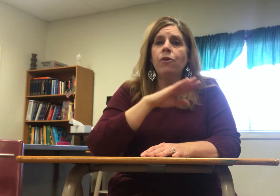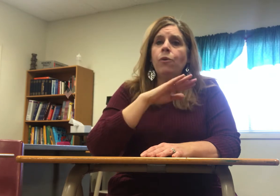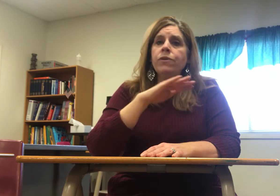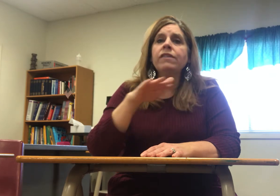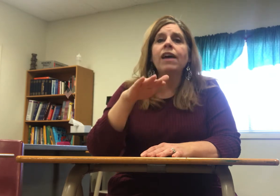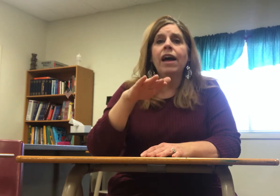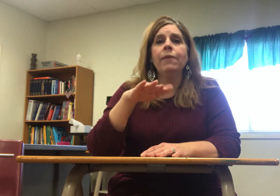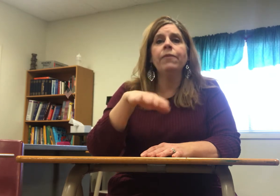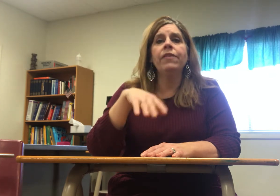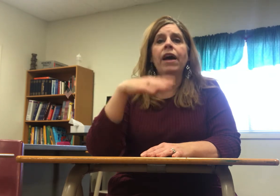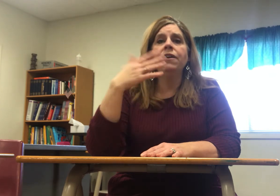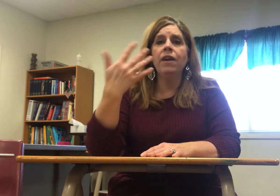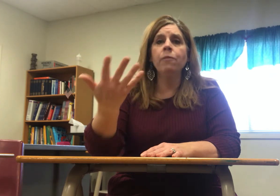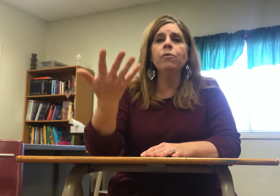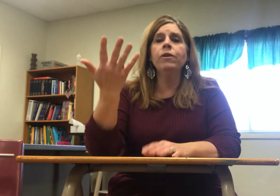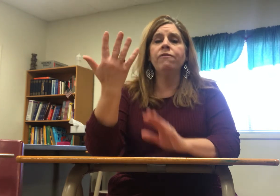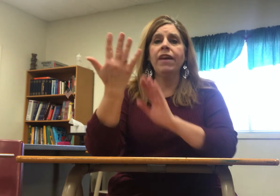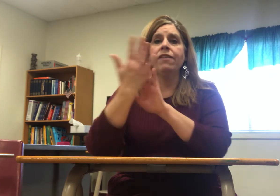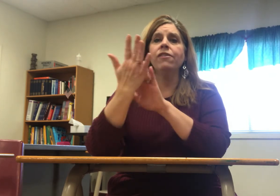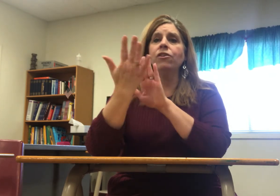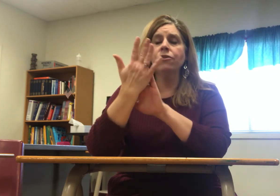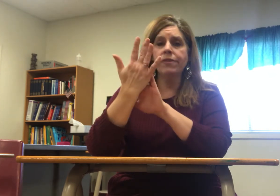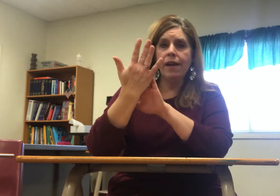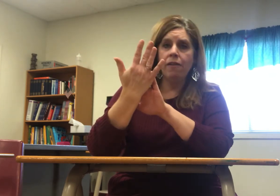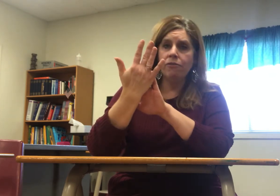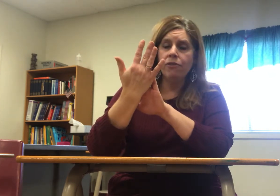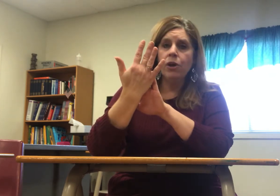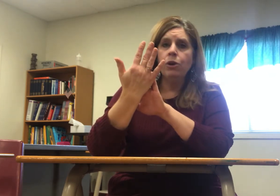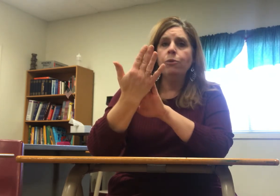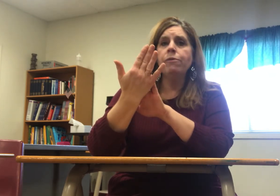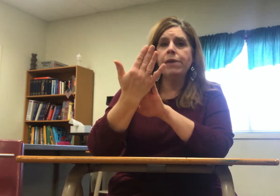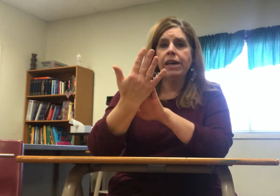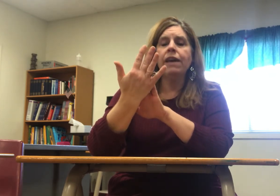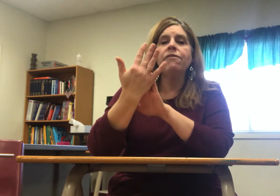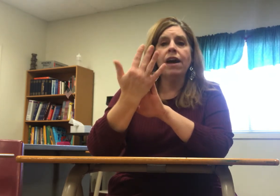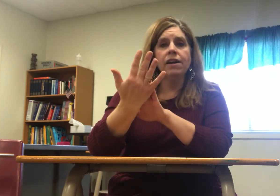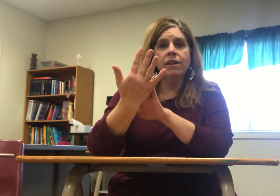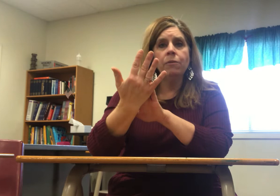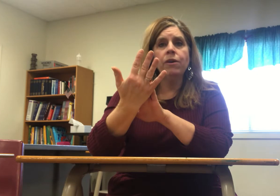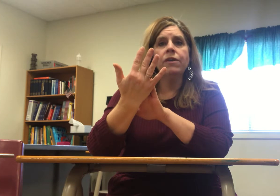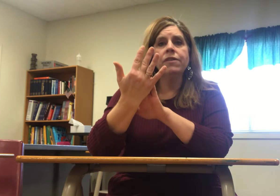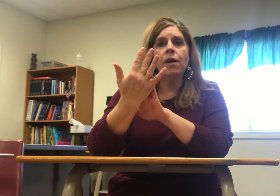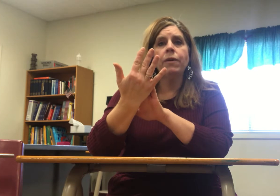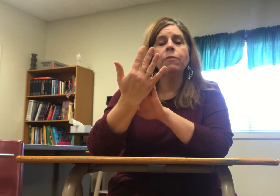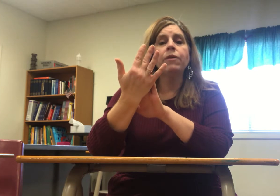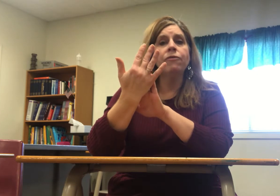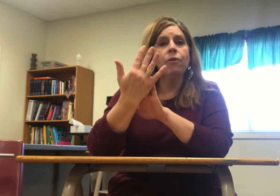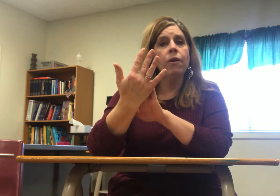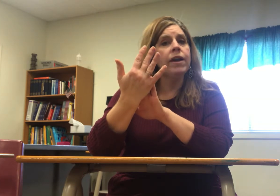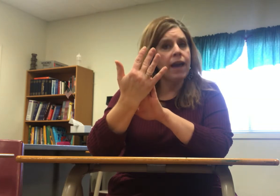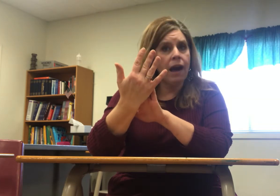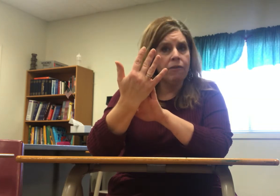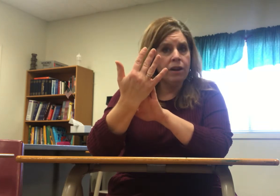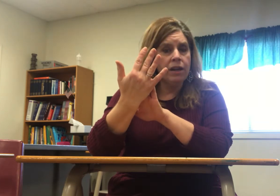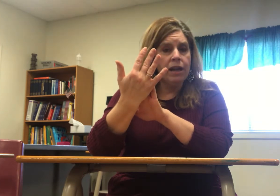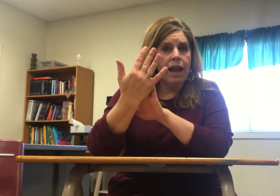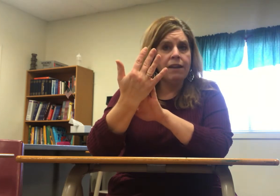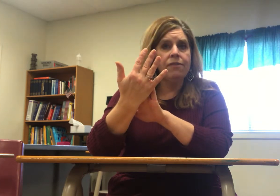only time that a number would face yourself would be if that number is coming before a noun and is the